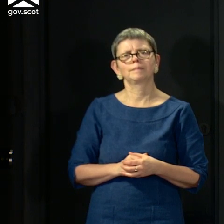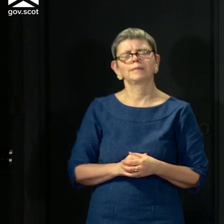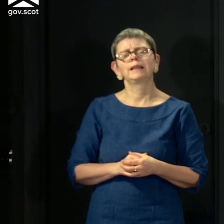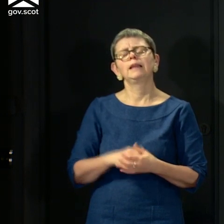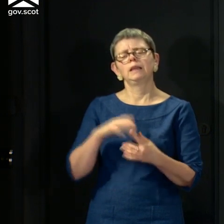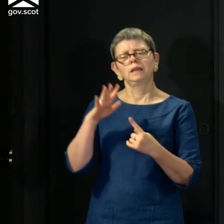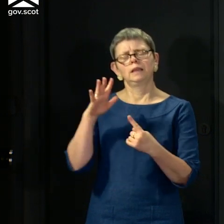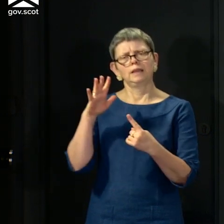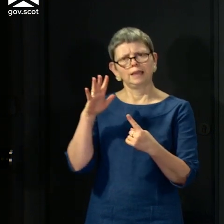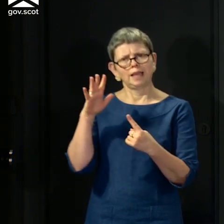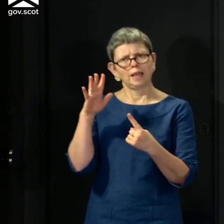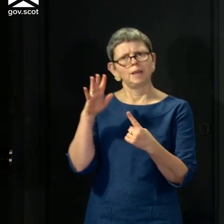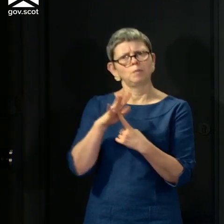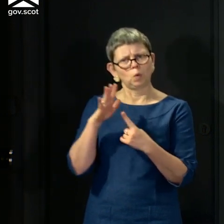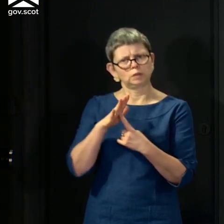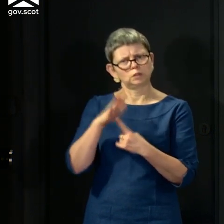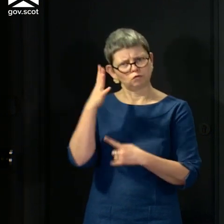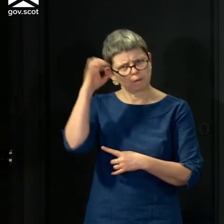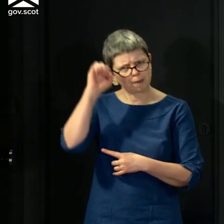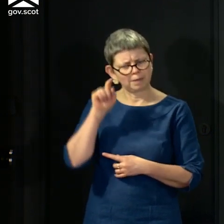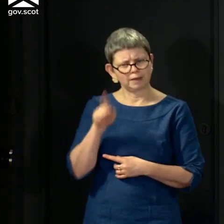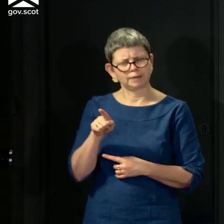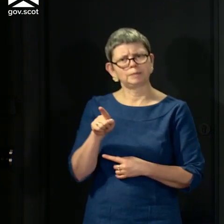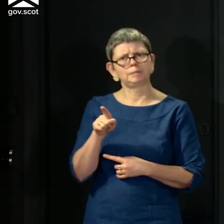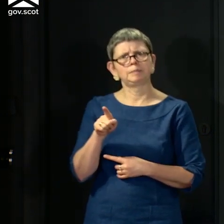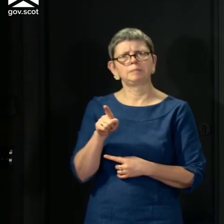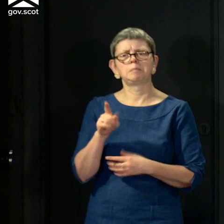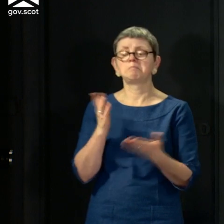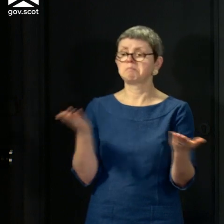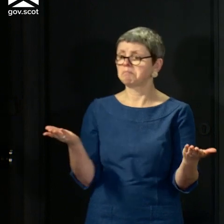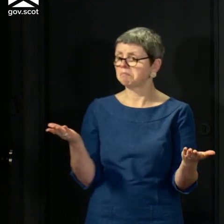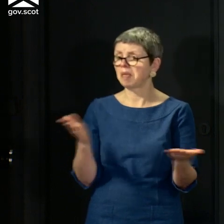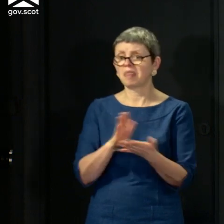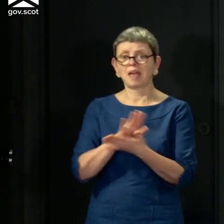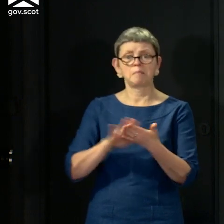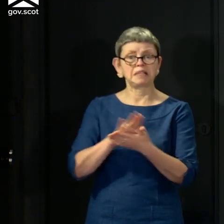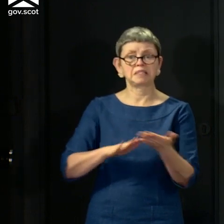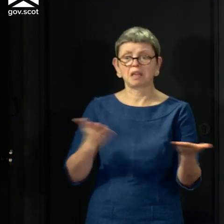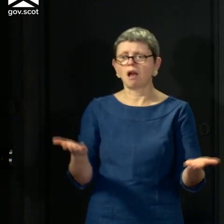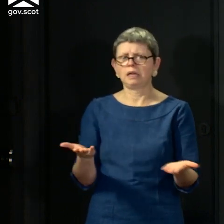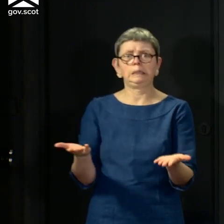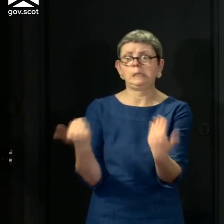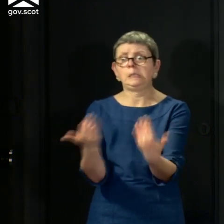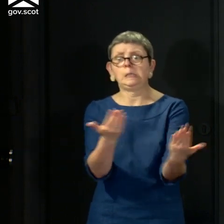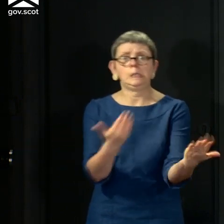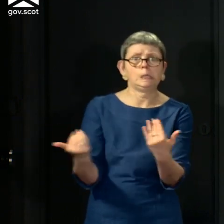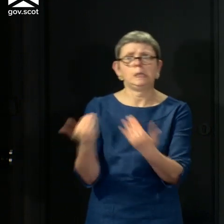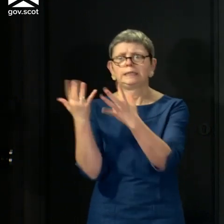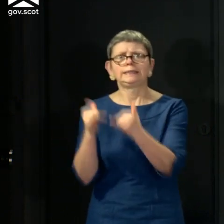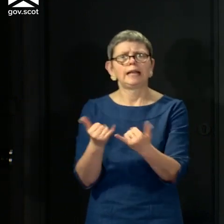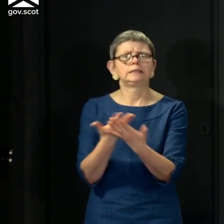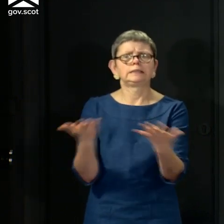already, but I want to emphasise this point, is that this should not simply be an exercise in driving up numbers. Tests,